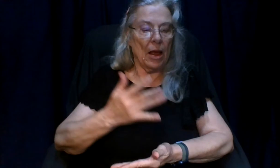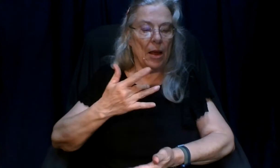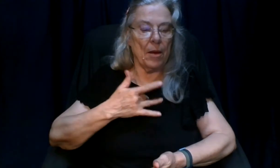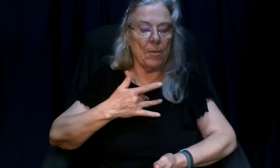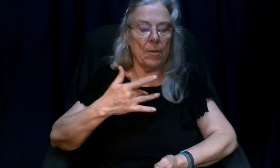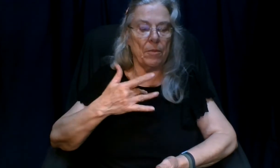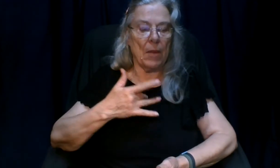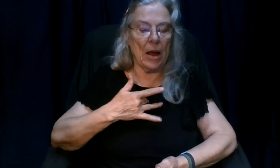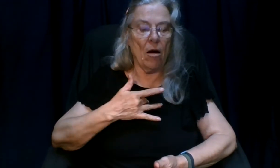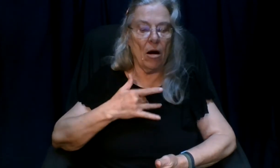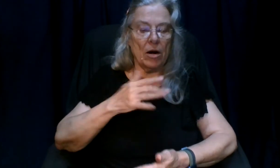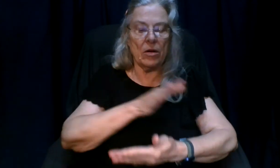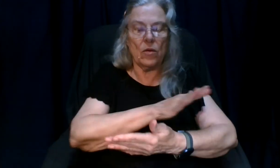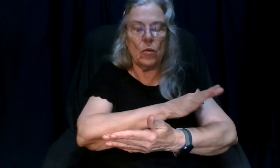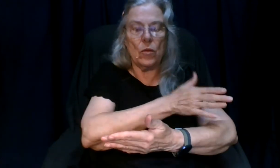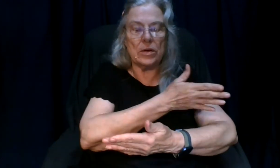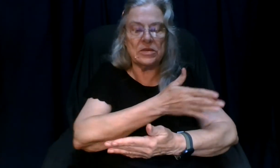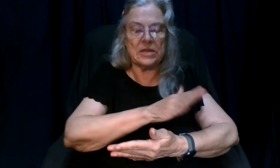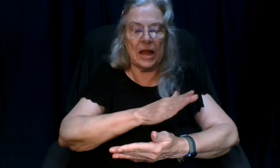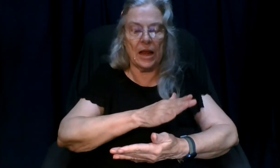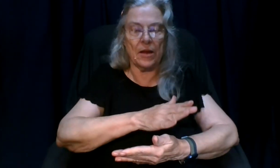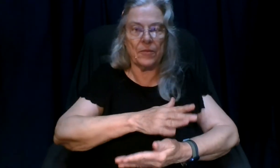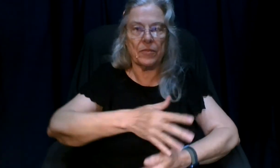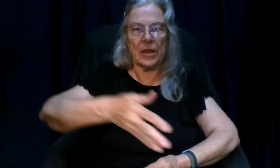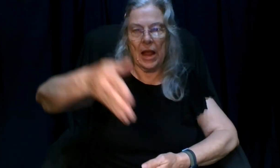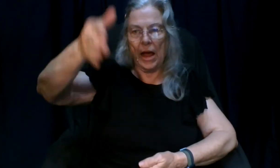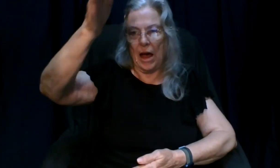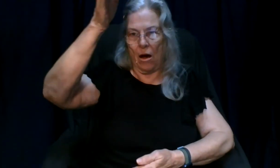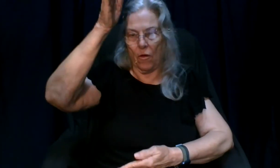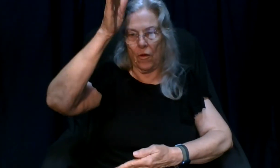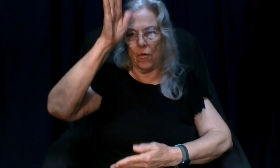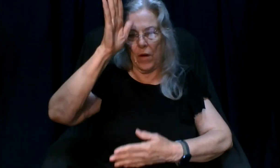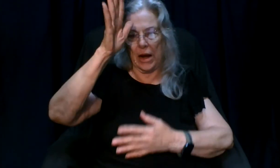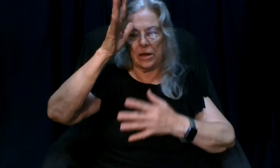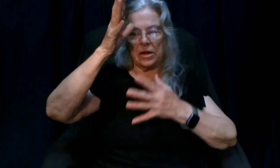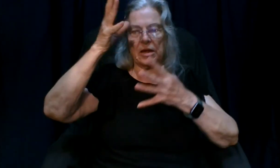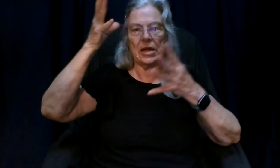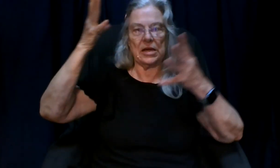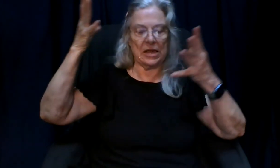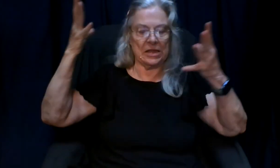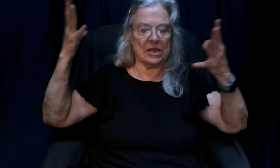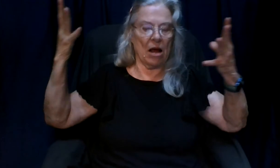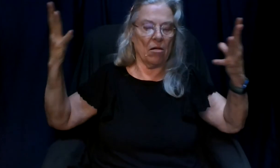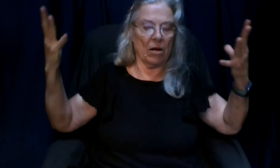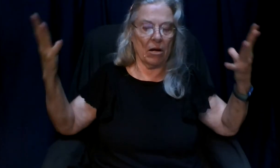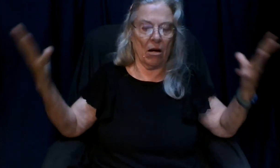my heart will sing how great is our god